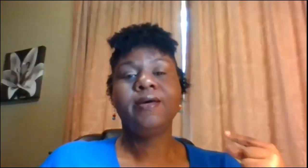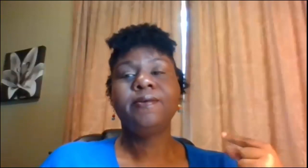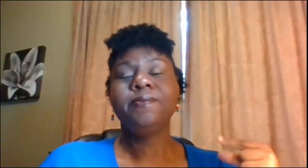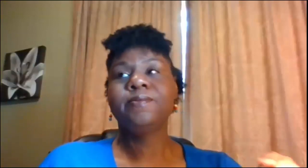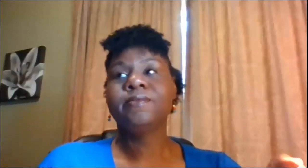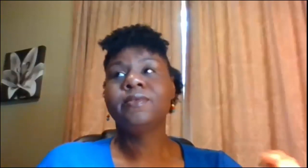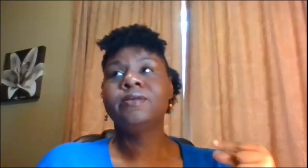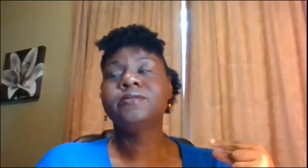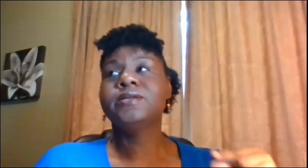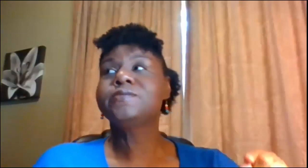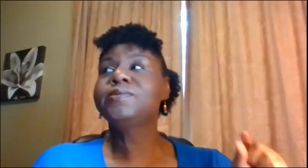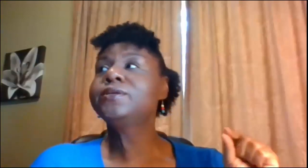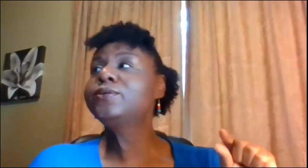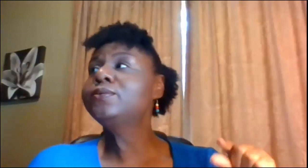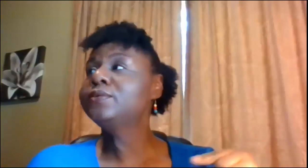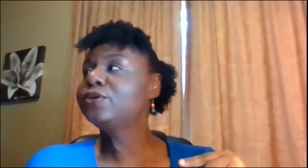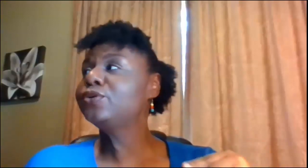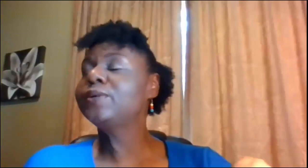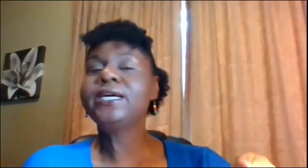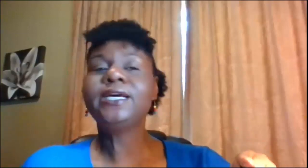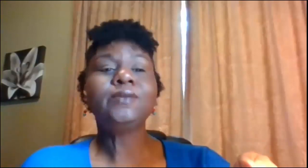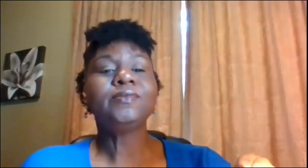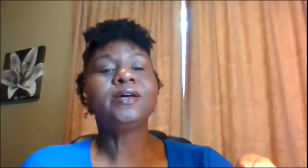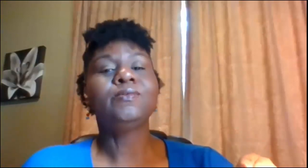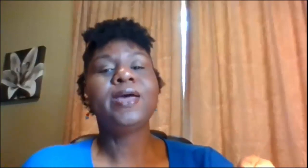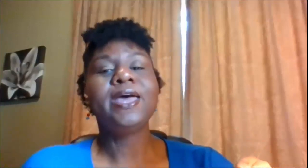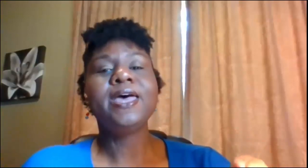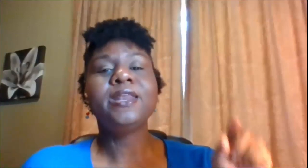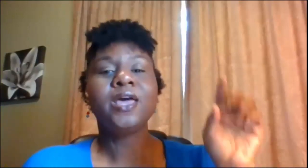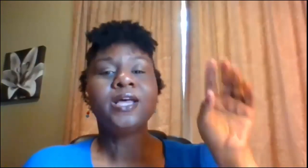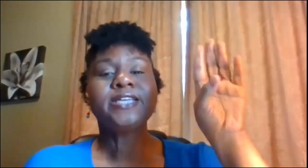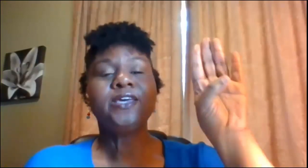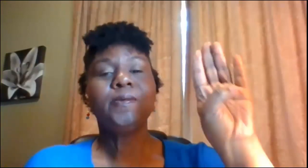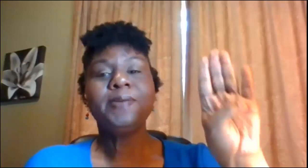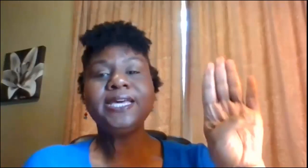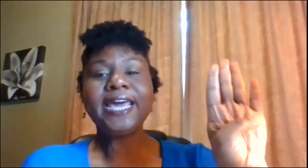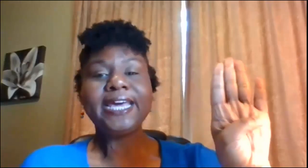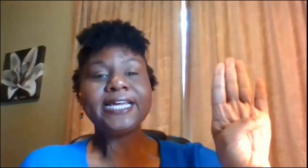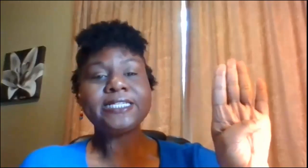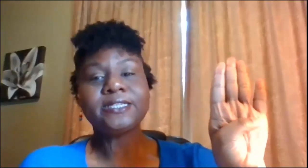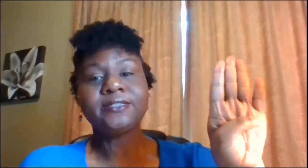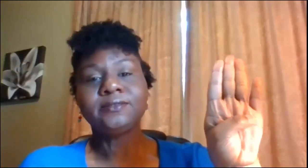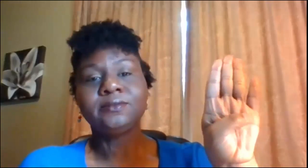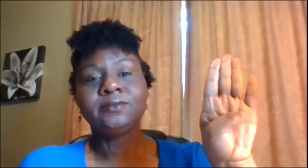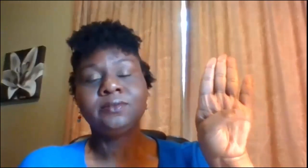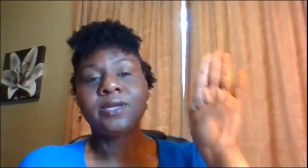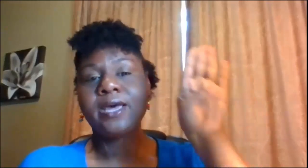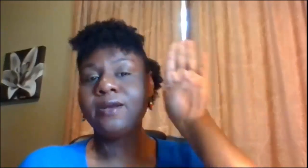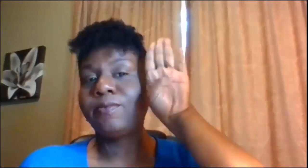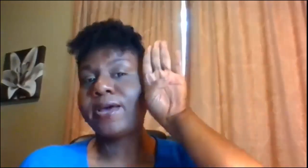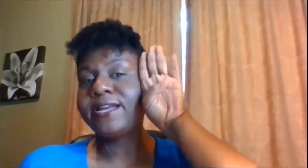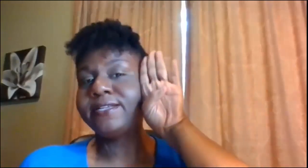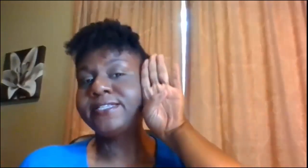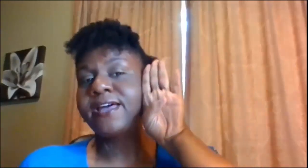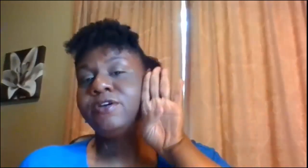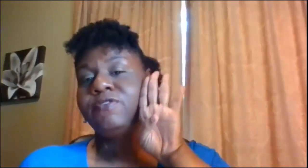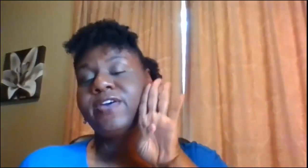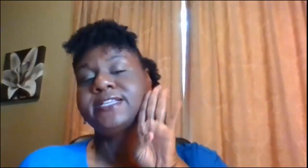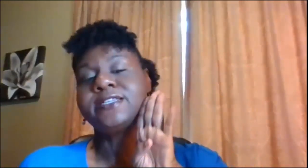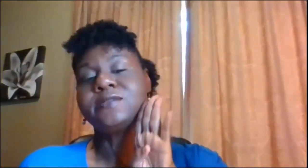okay that's blue green we've done red take your B hand and write down the side of your face is